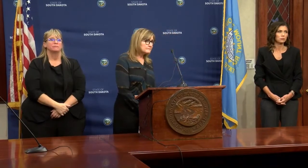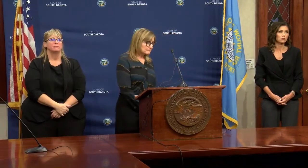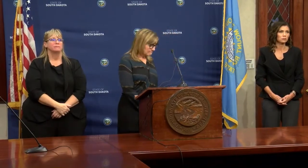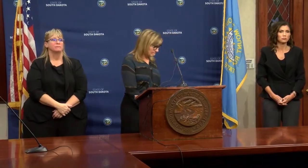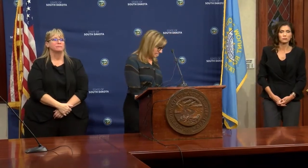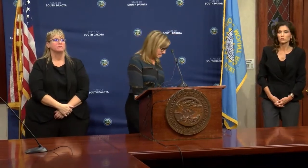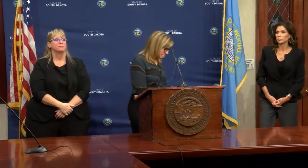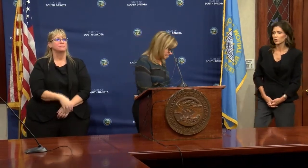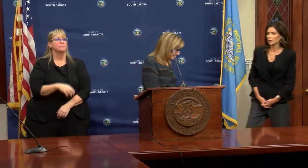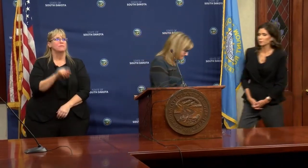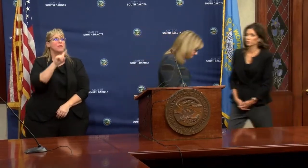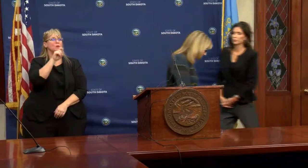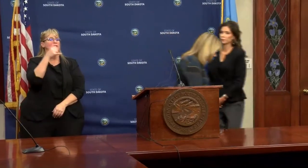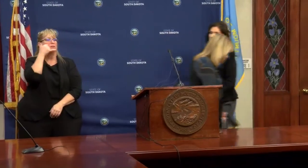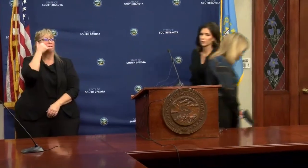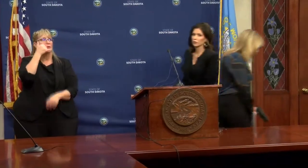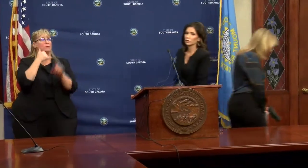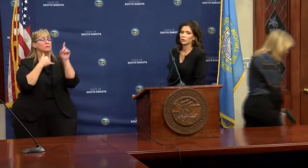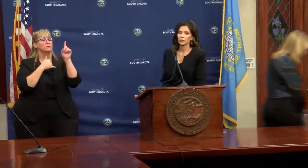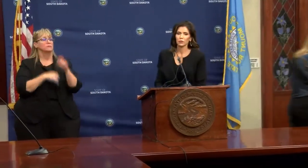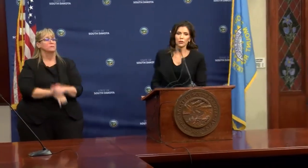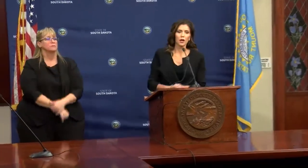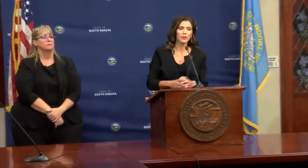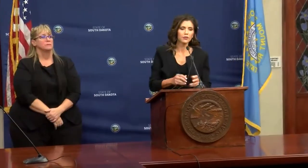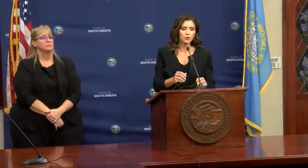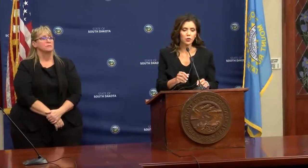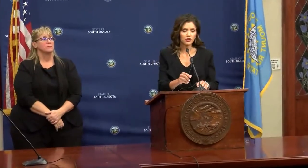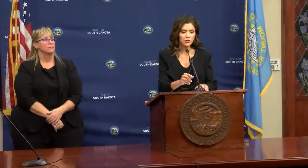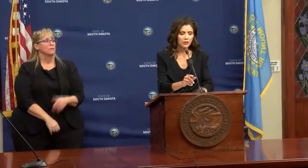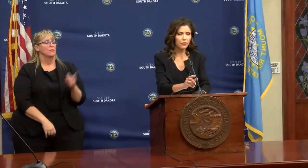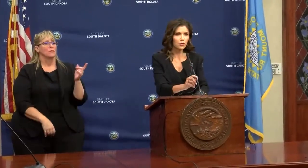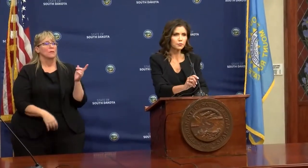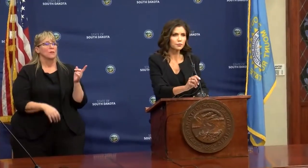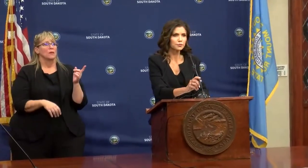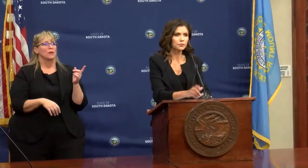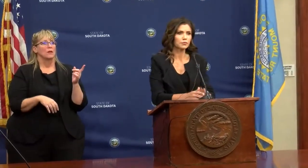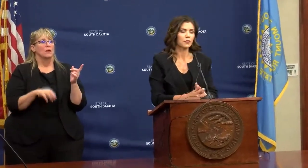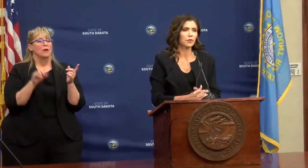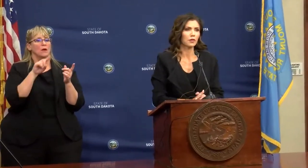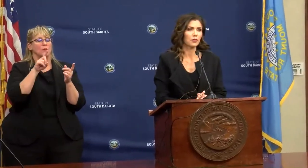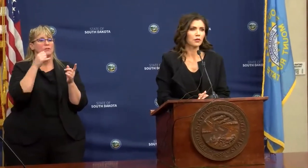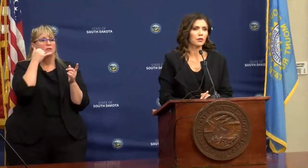We have a question on the phone. Okay. Are there a question on the phone?